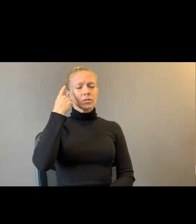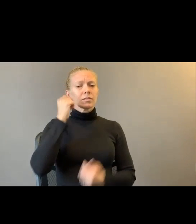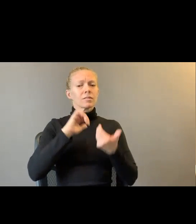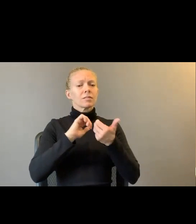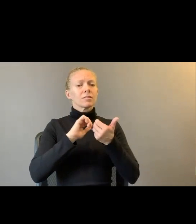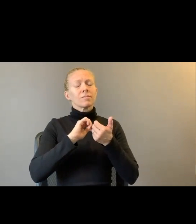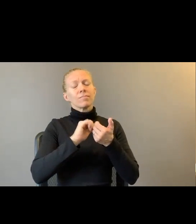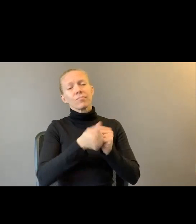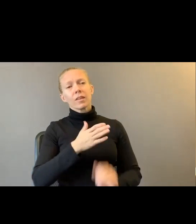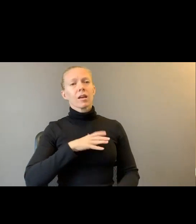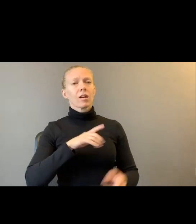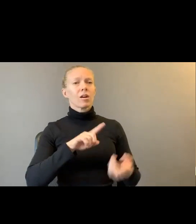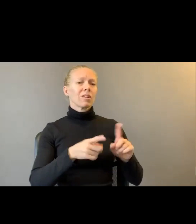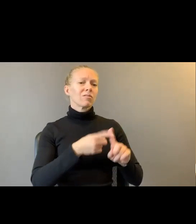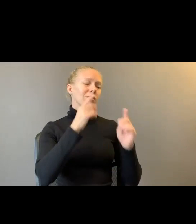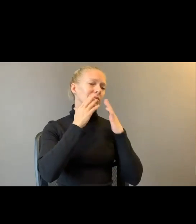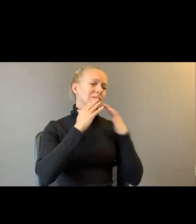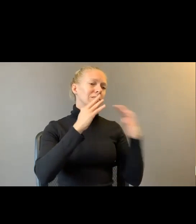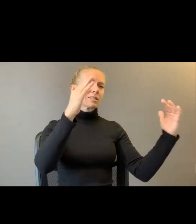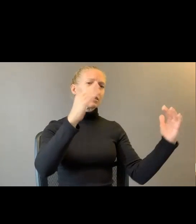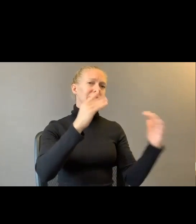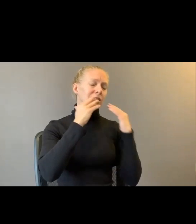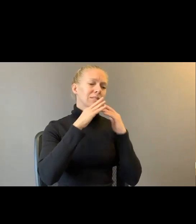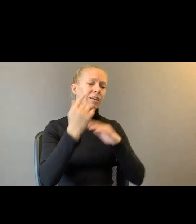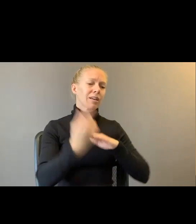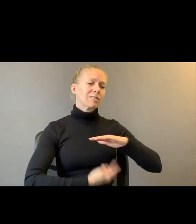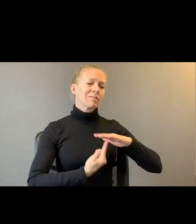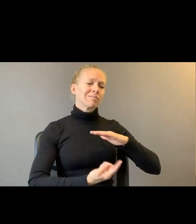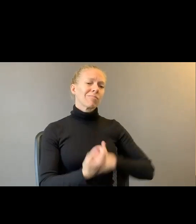sing alone inside of walls.